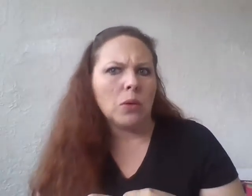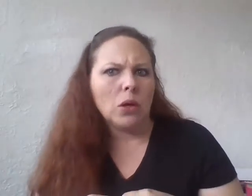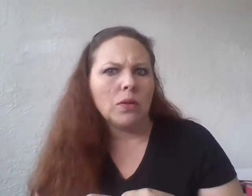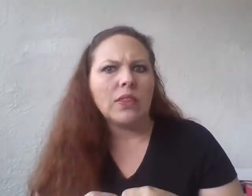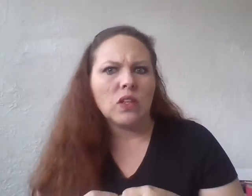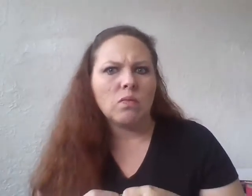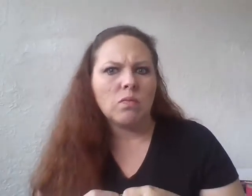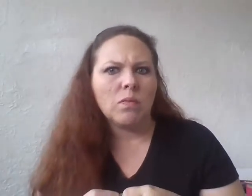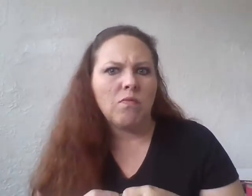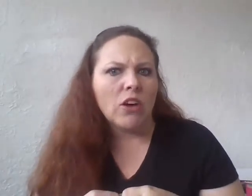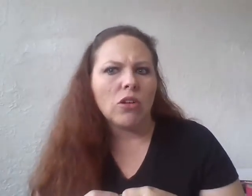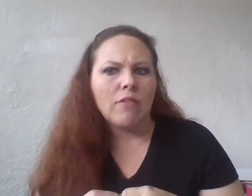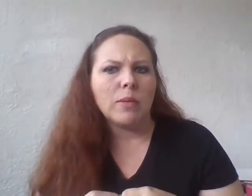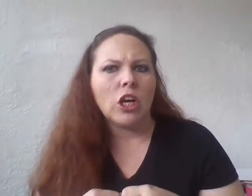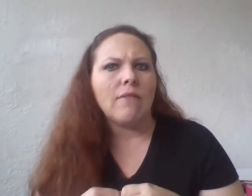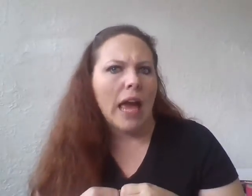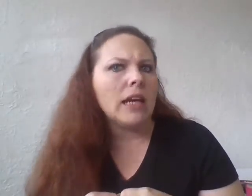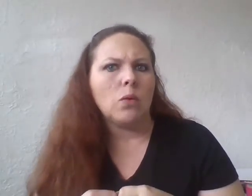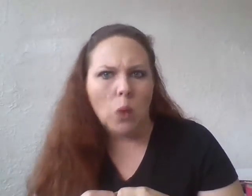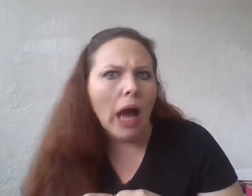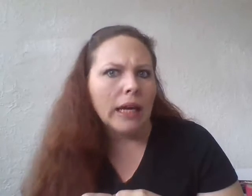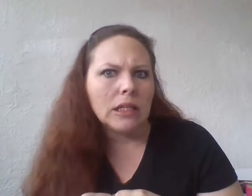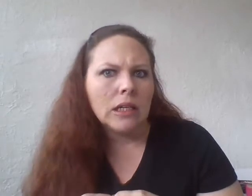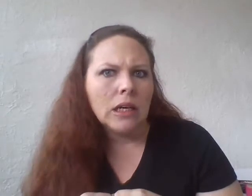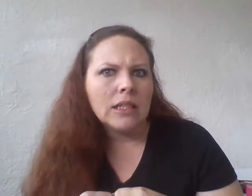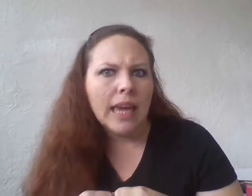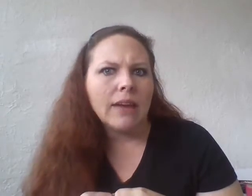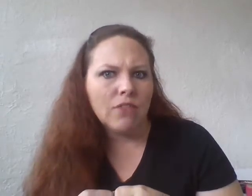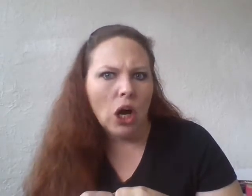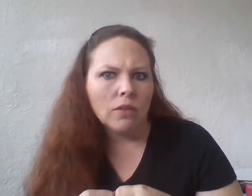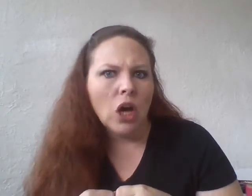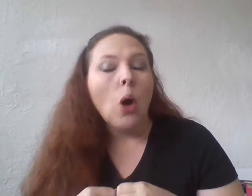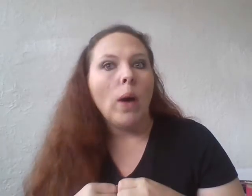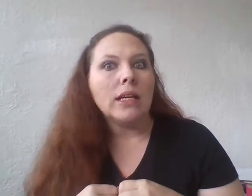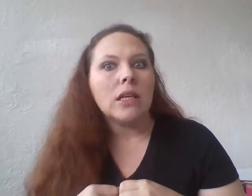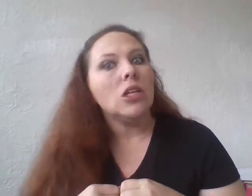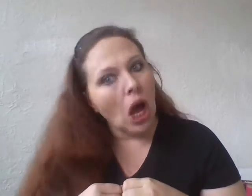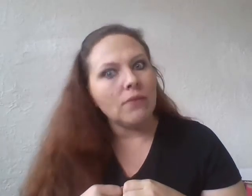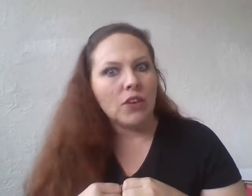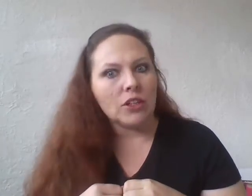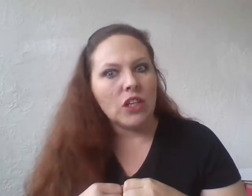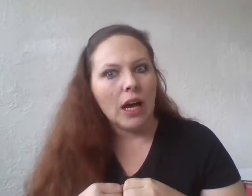that the federal government could have any right to get involved when it's not for your side.